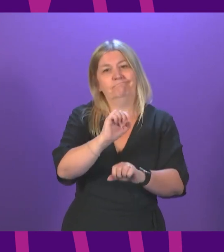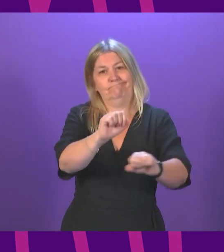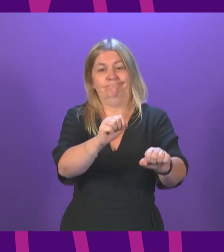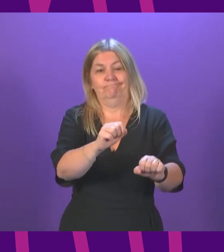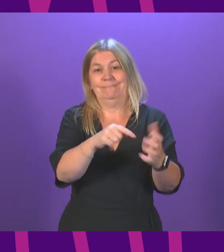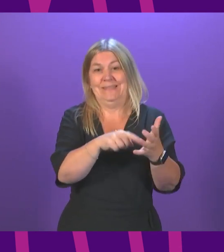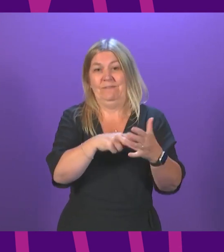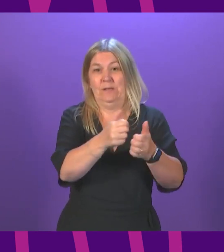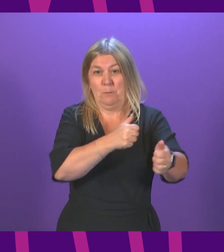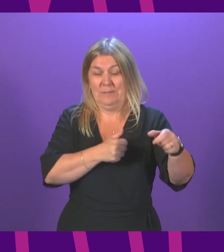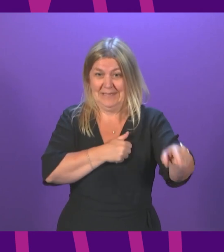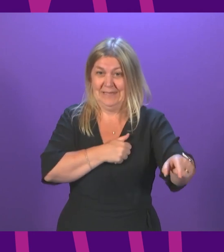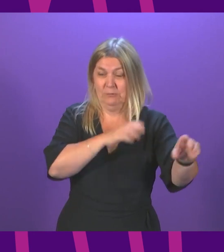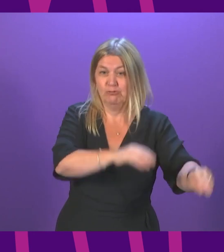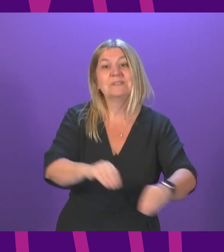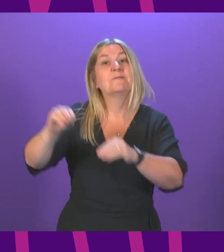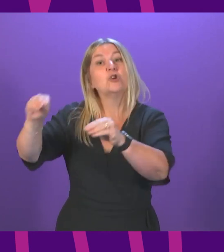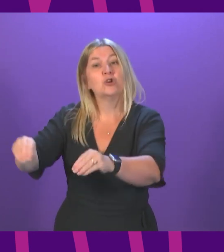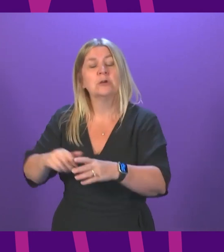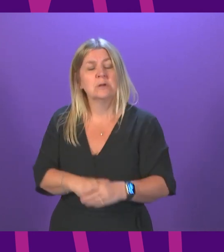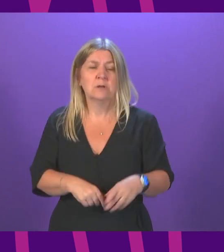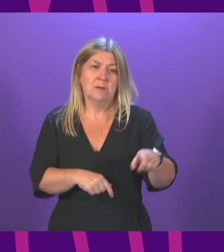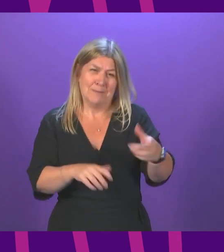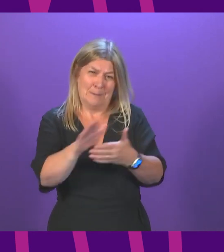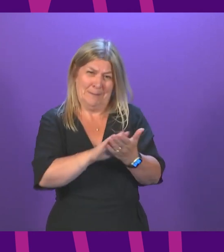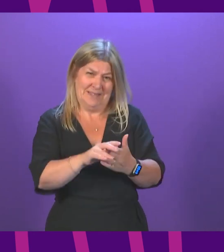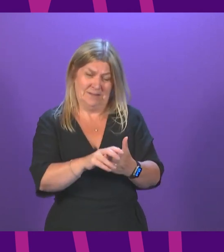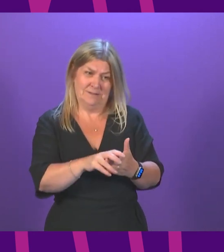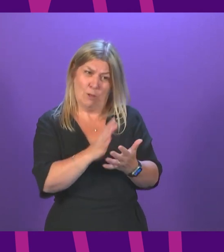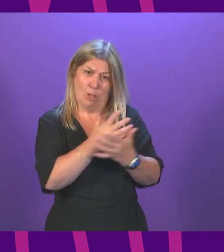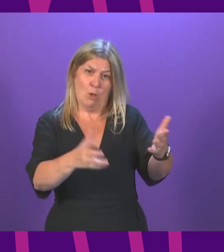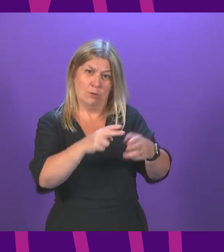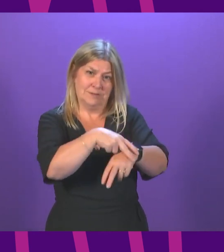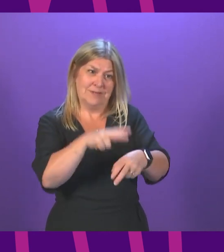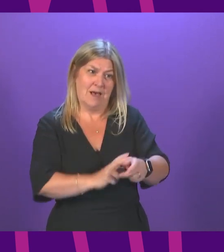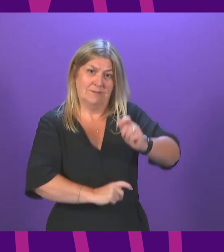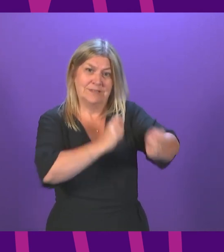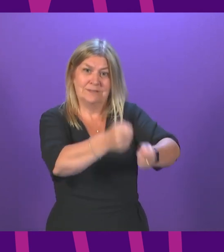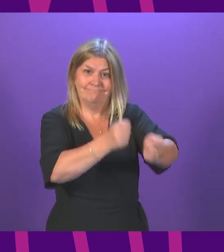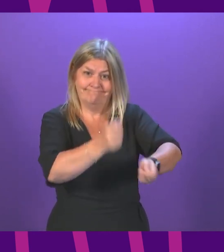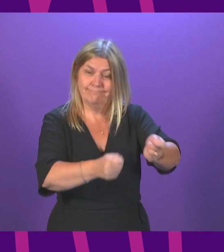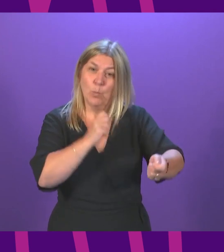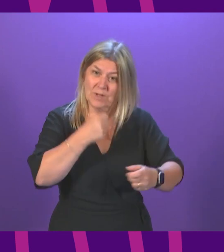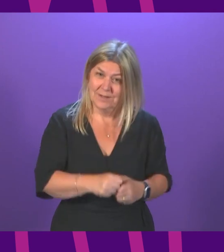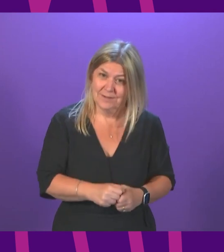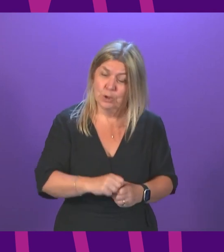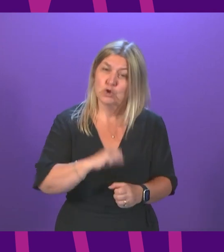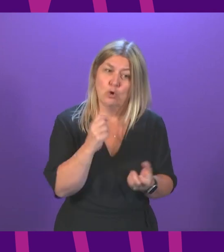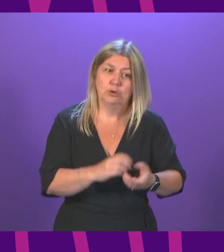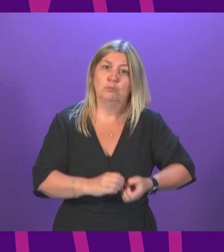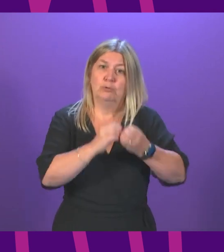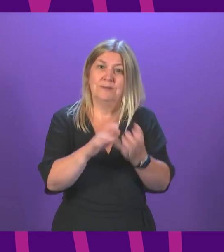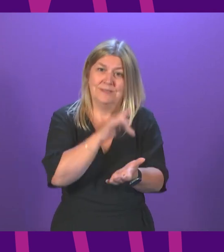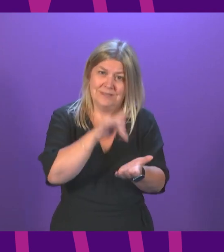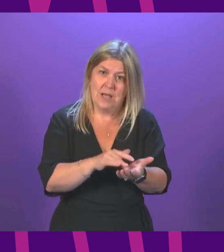in dozens of redundancies and no to pay transfer. There are wider concerns across the Scottish production sector that it will restrict access